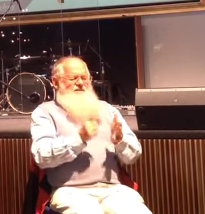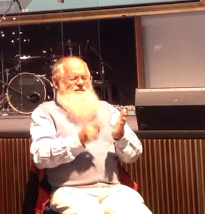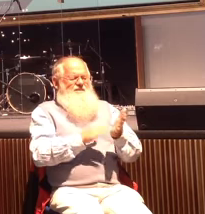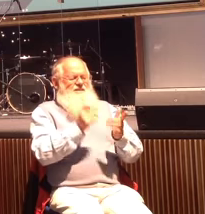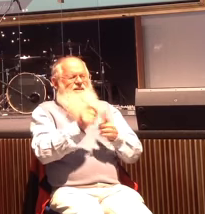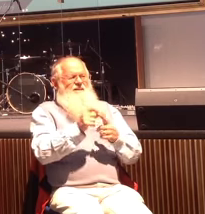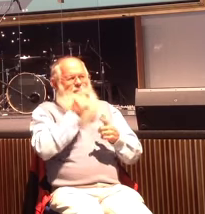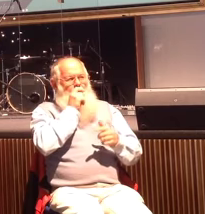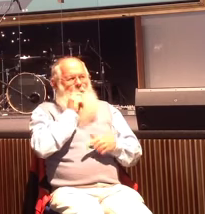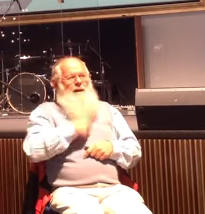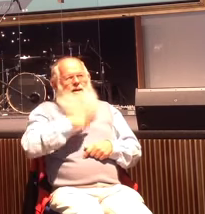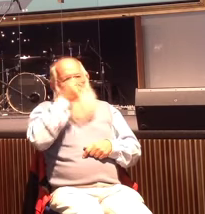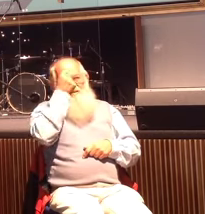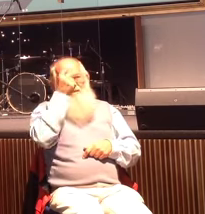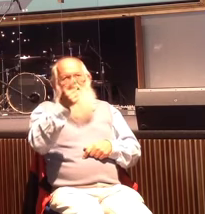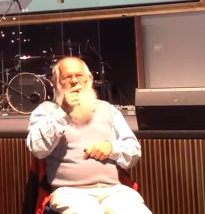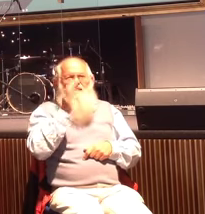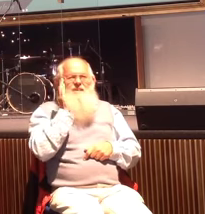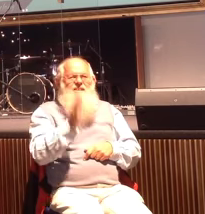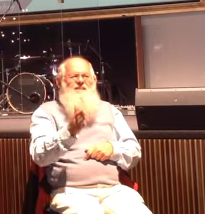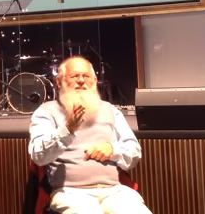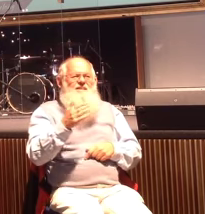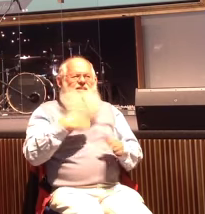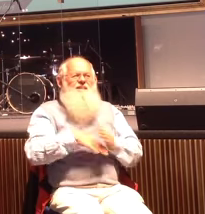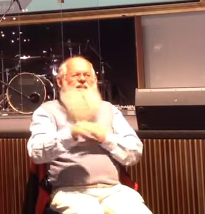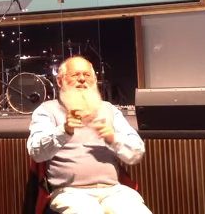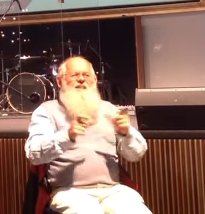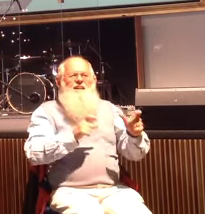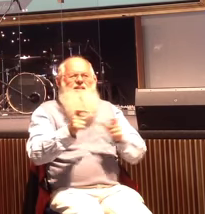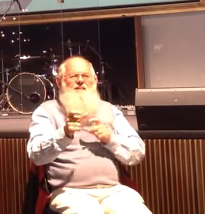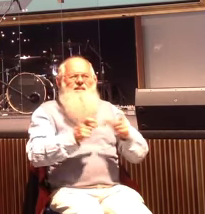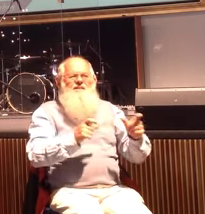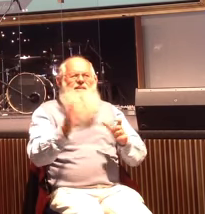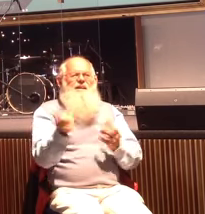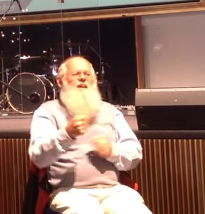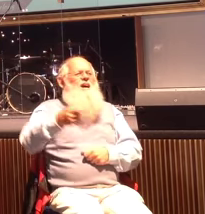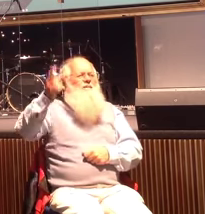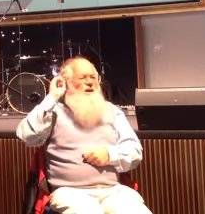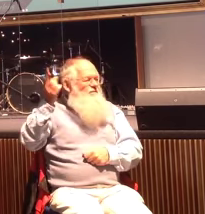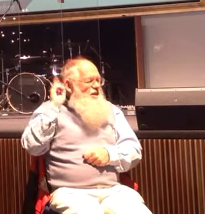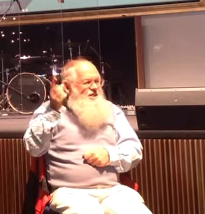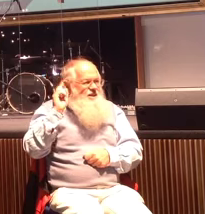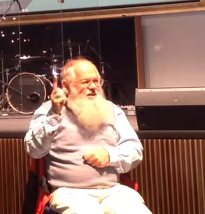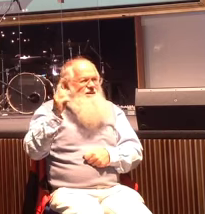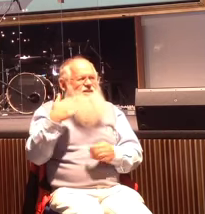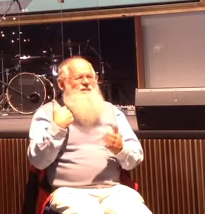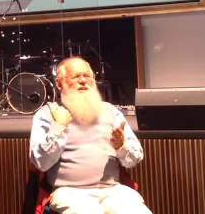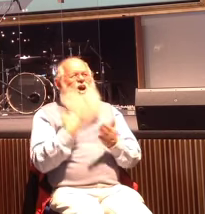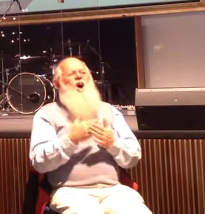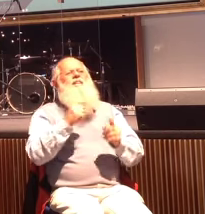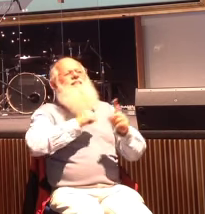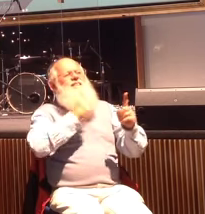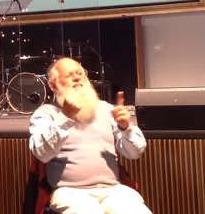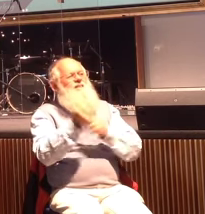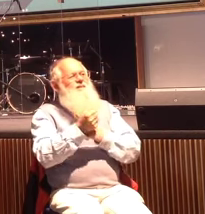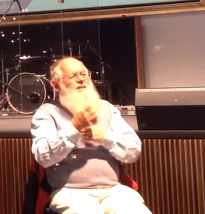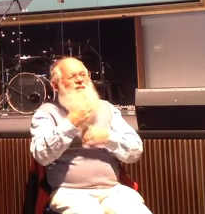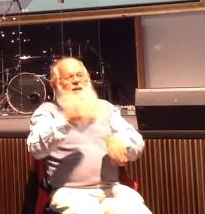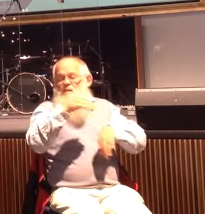I realised that he was in control. He had the authority on the situation. There was no problem. He